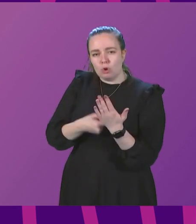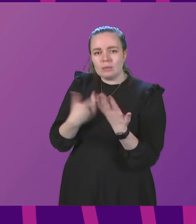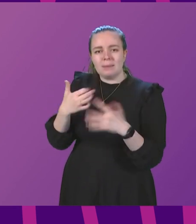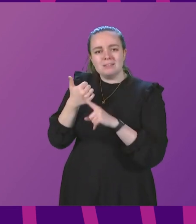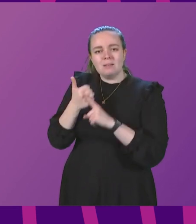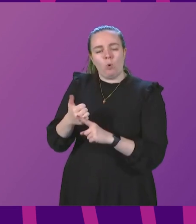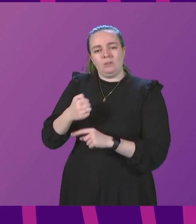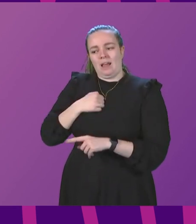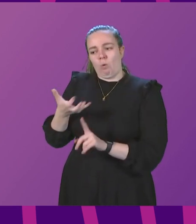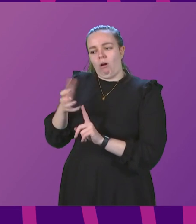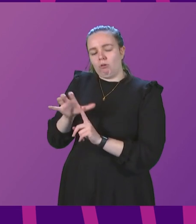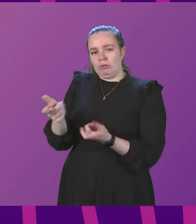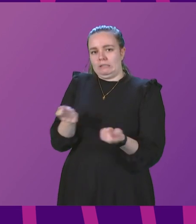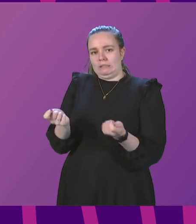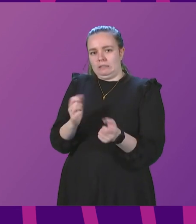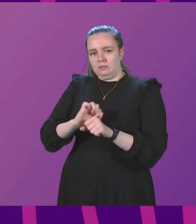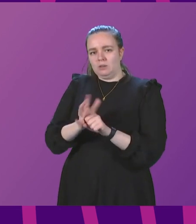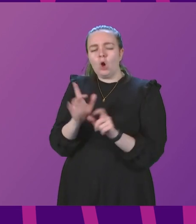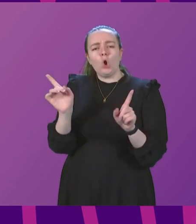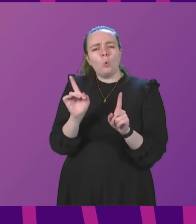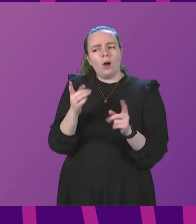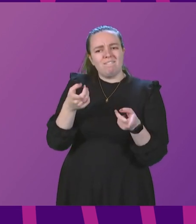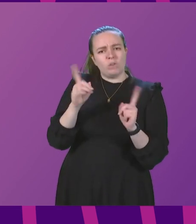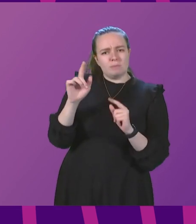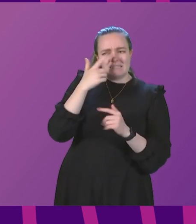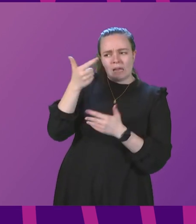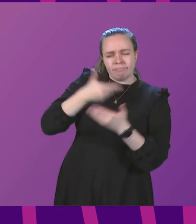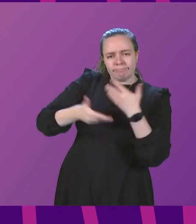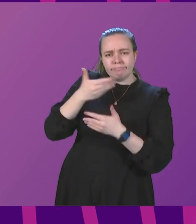The first minister.